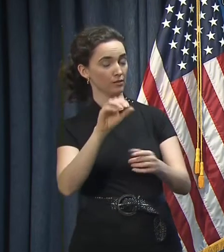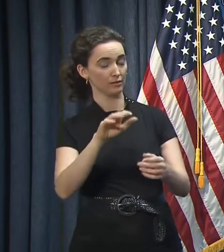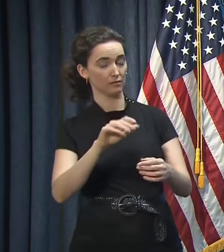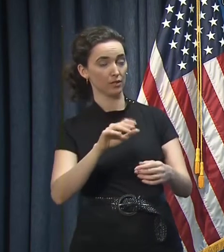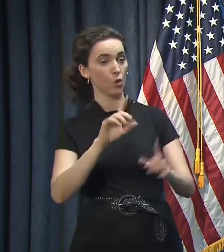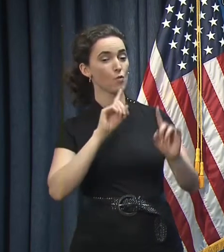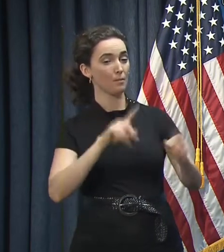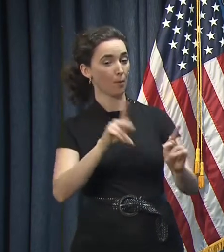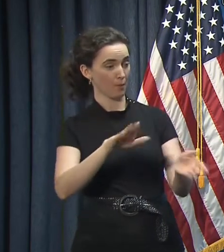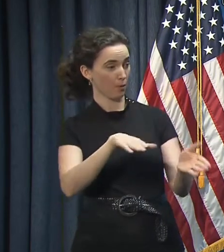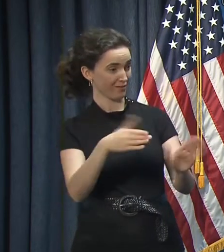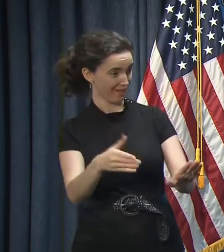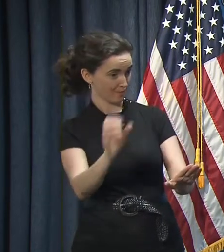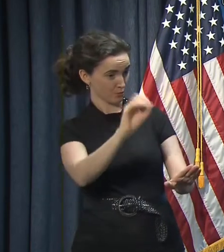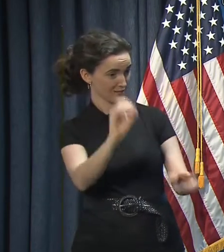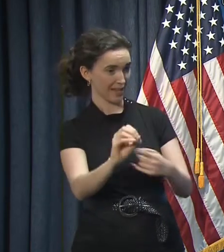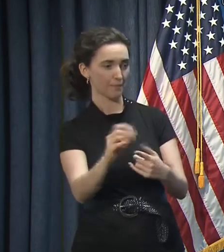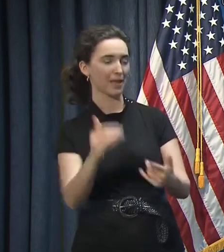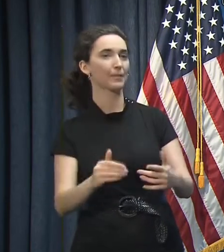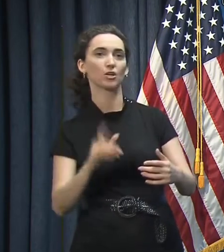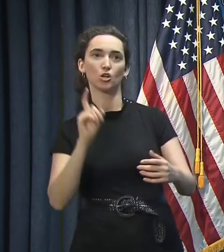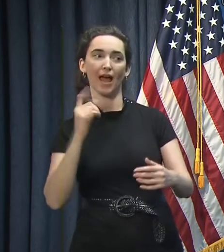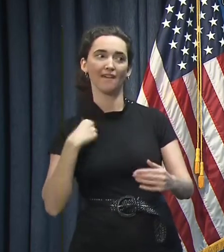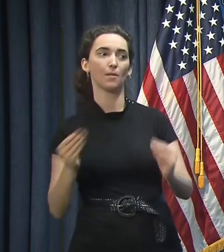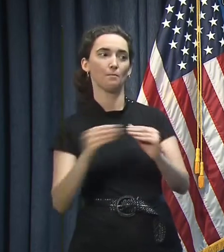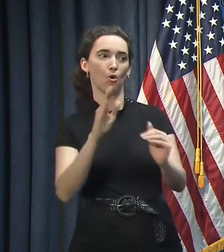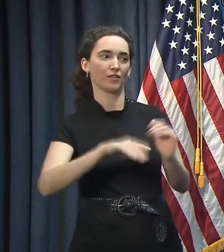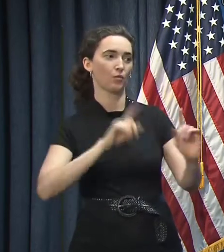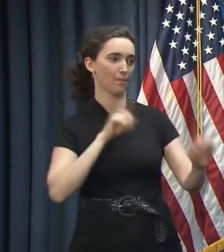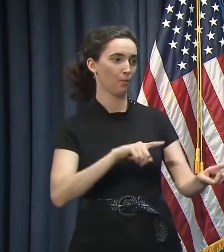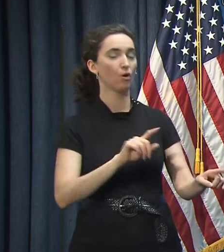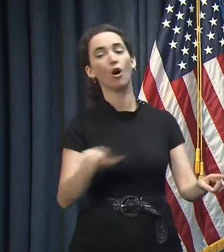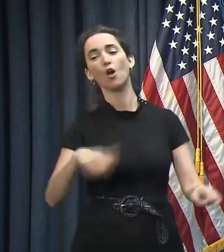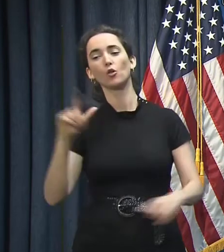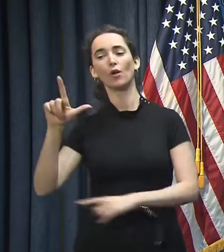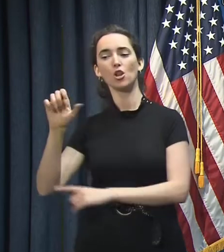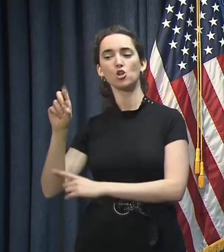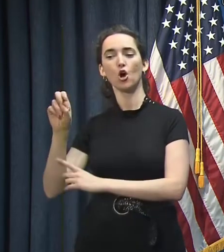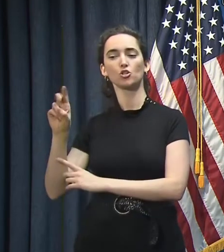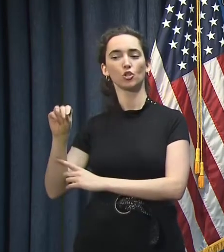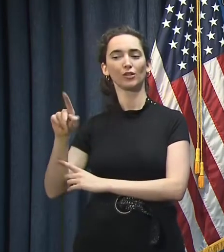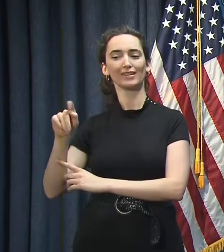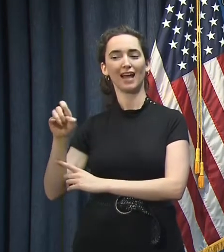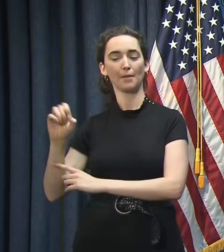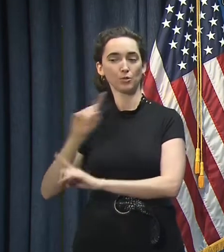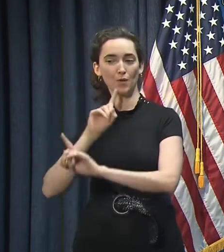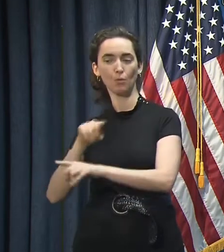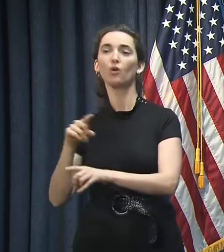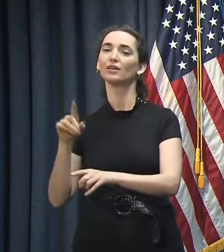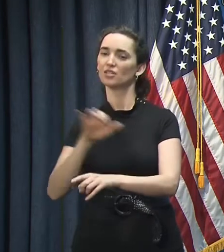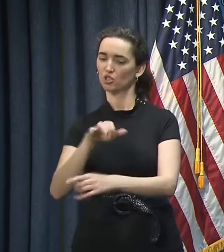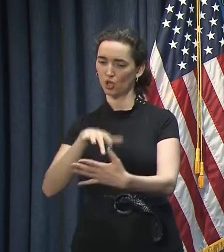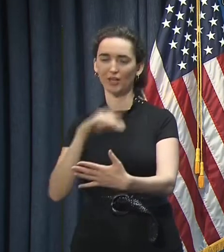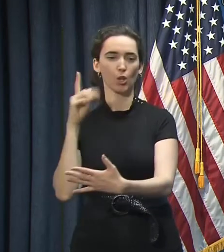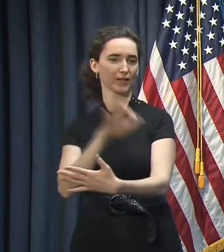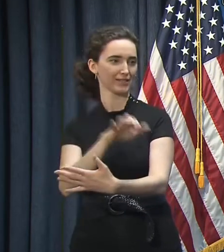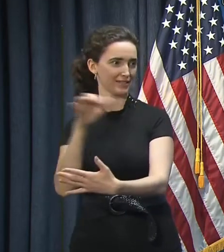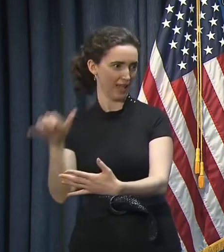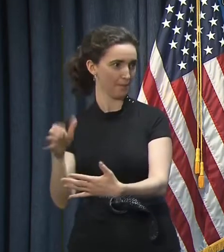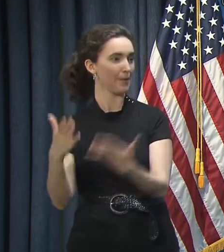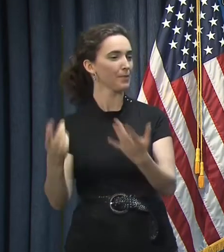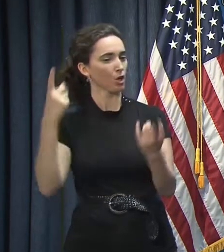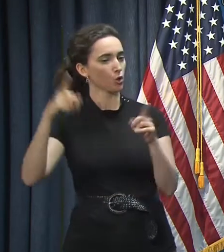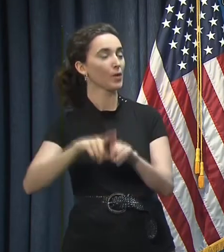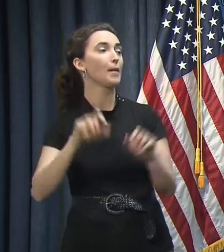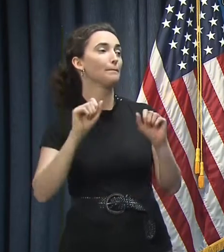then the London Times – the Financial Times in London did a similar study, and they said that they agreed with that, that maybe it might be